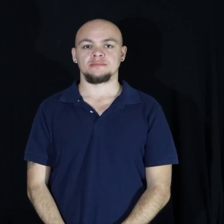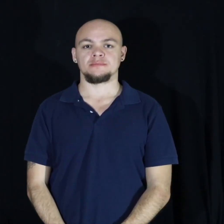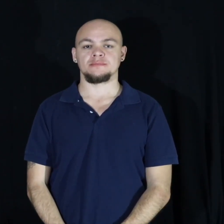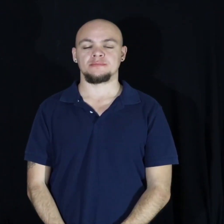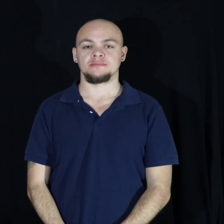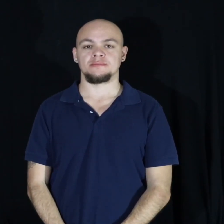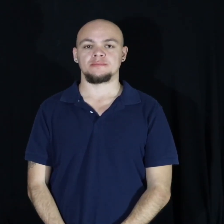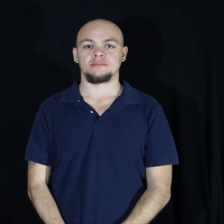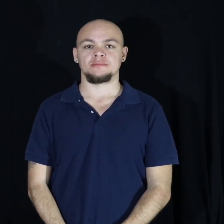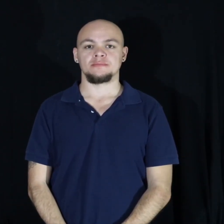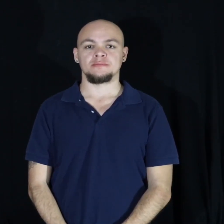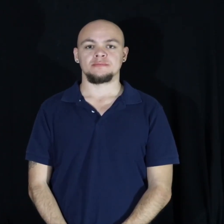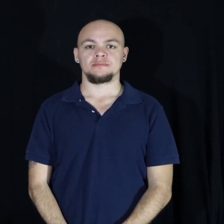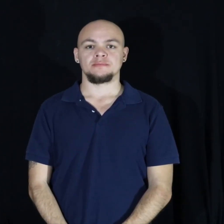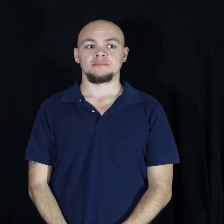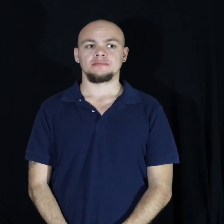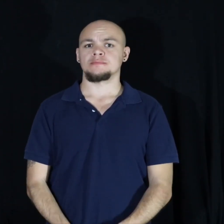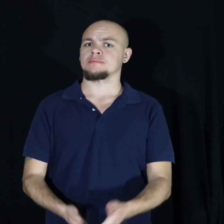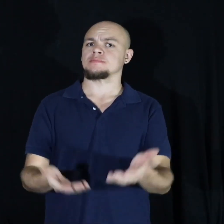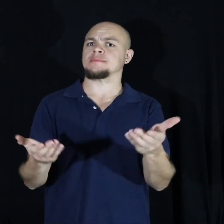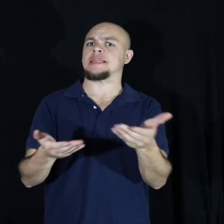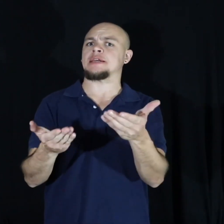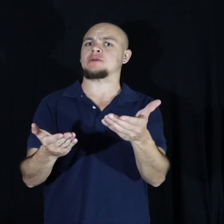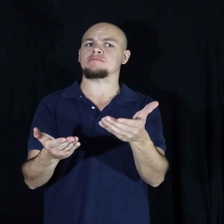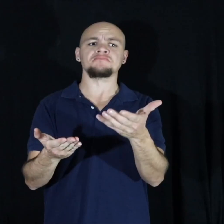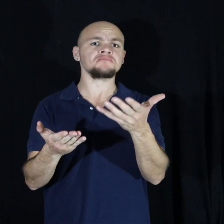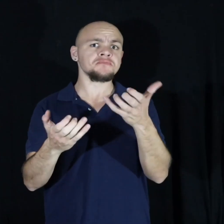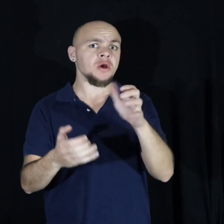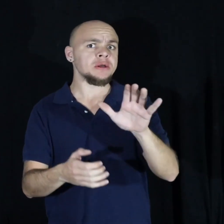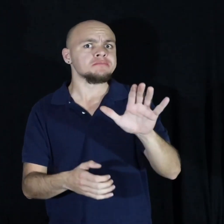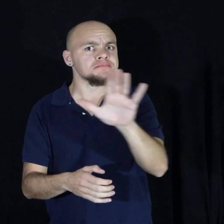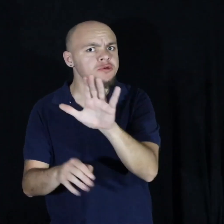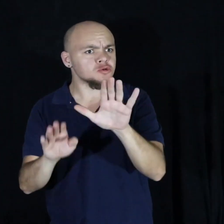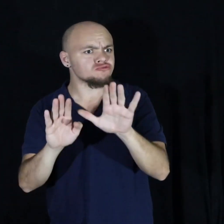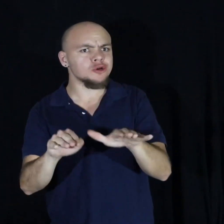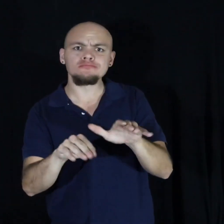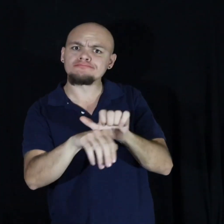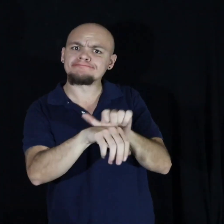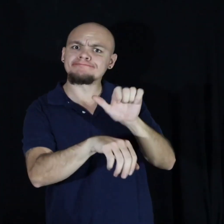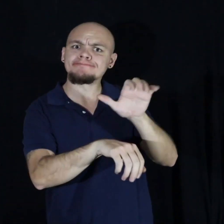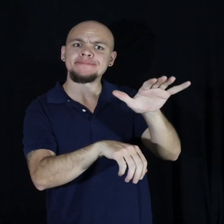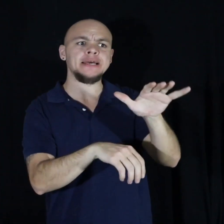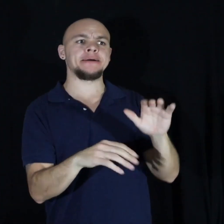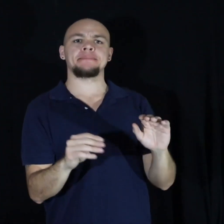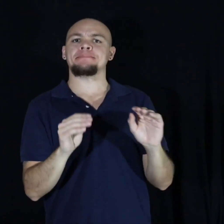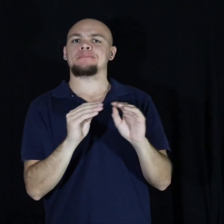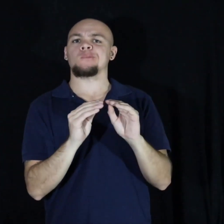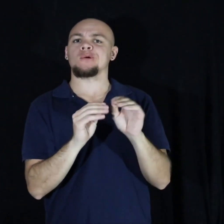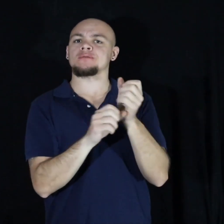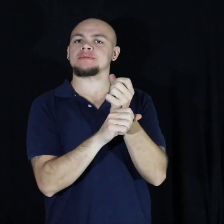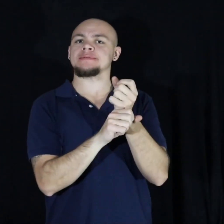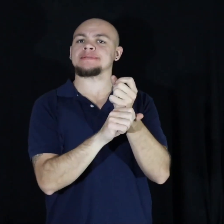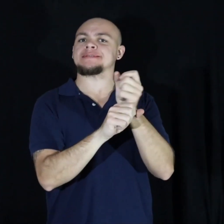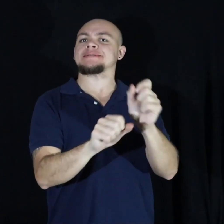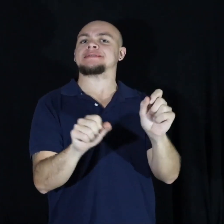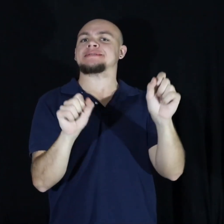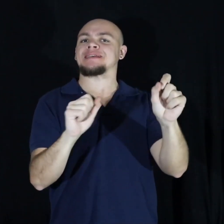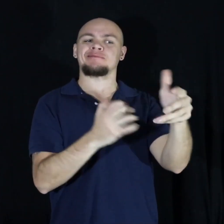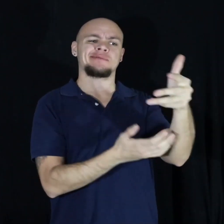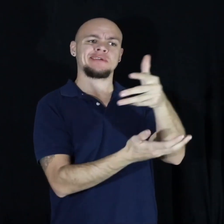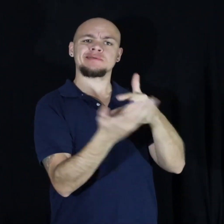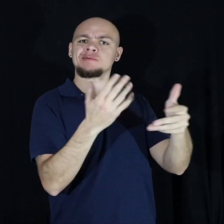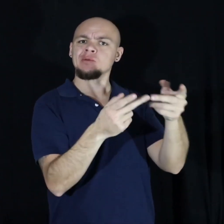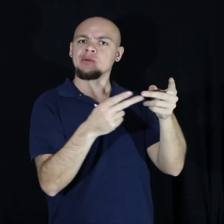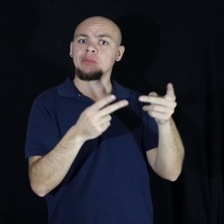who here wishes to send their child to a more safe and sociable